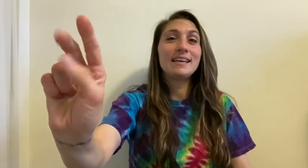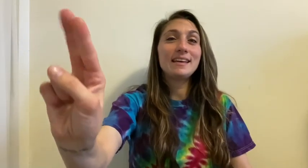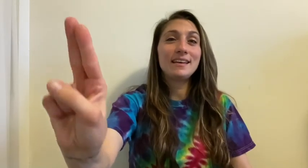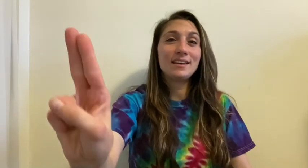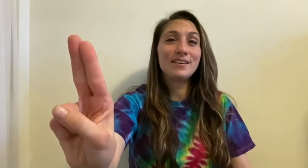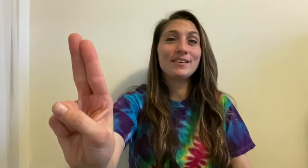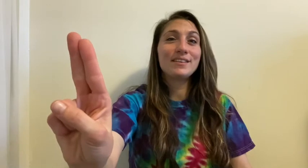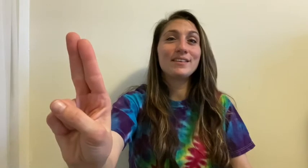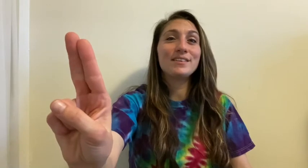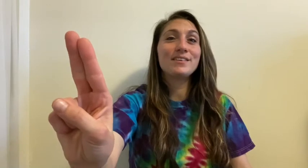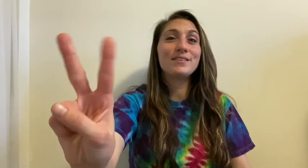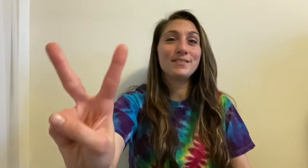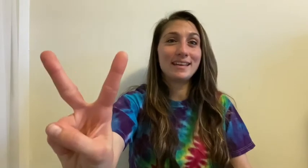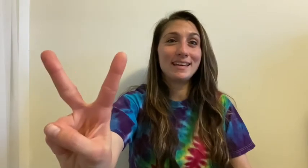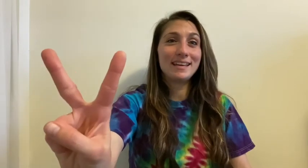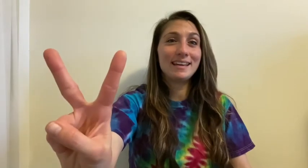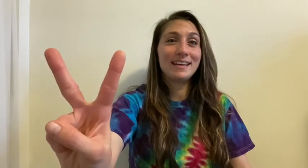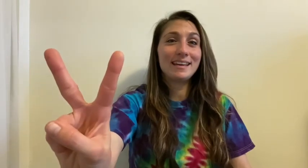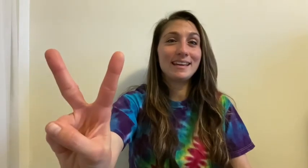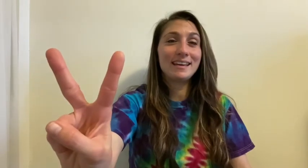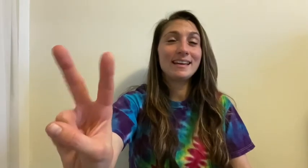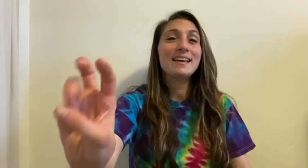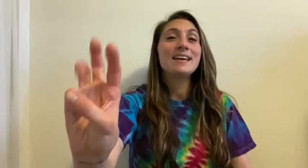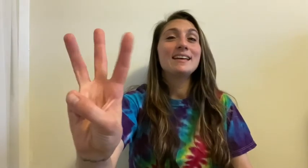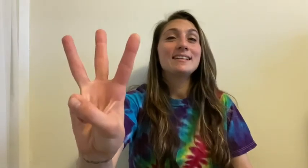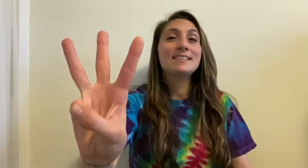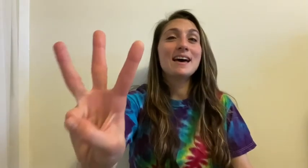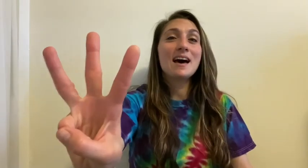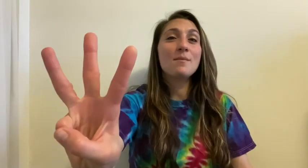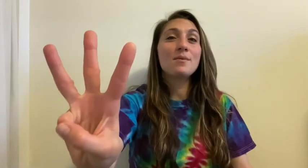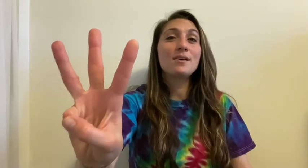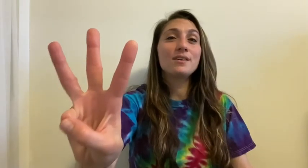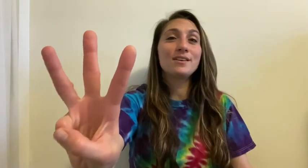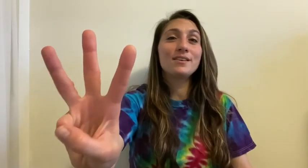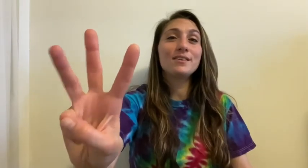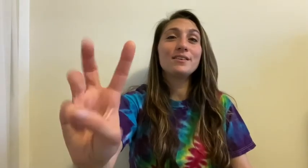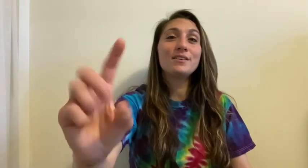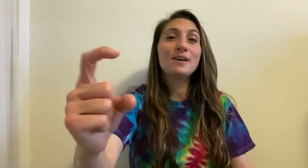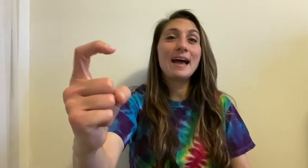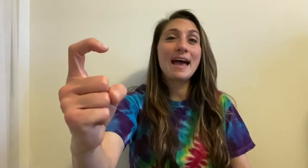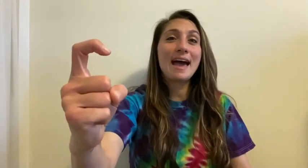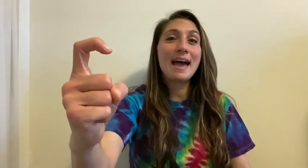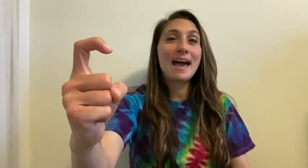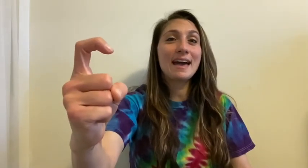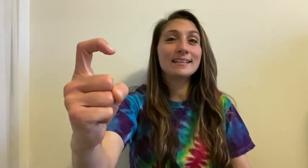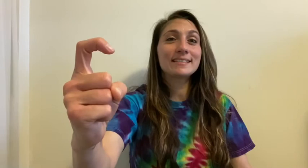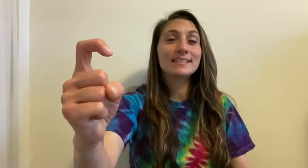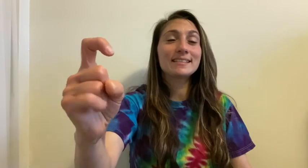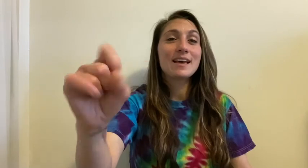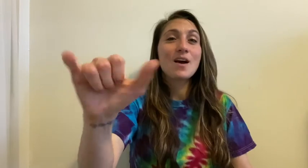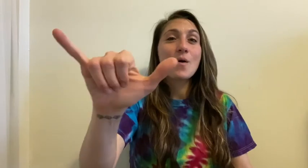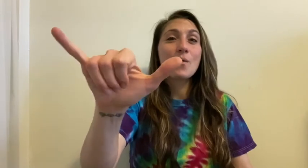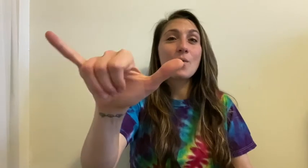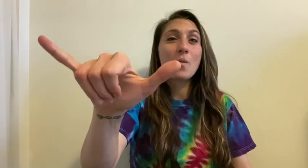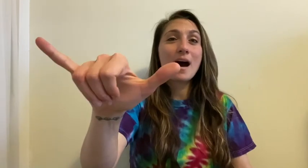U, V, W, X, Y,